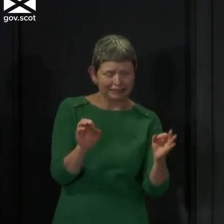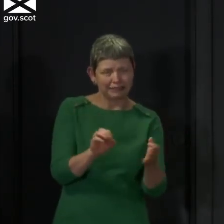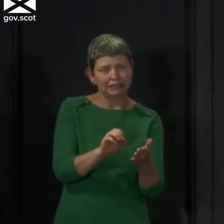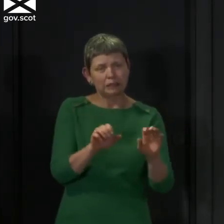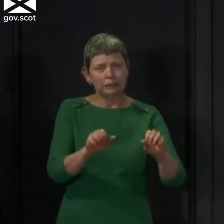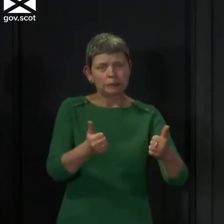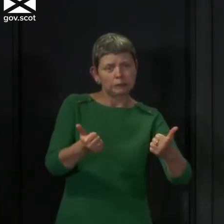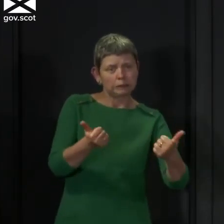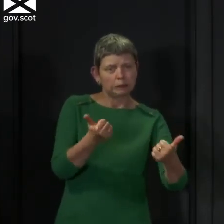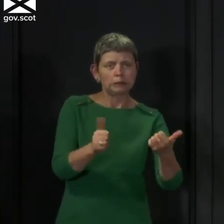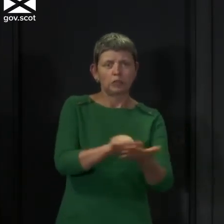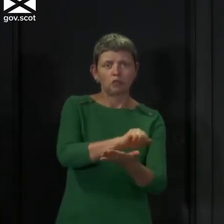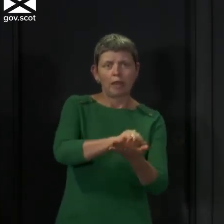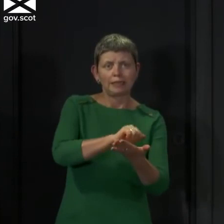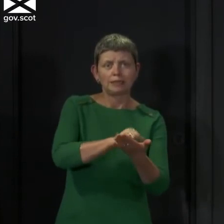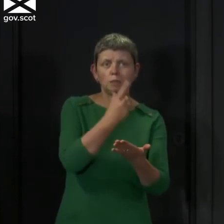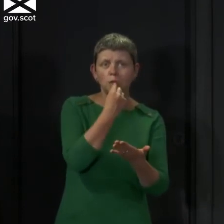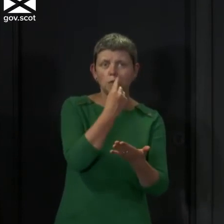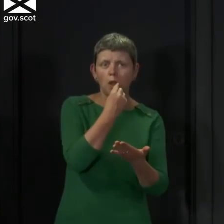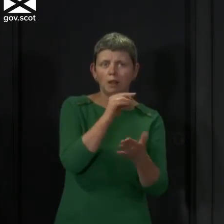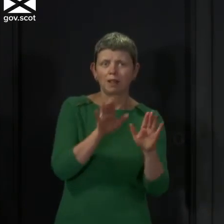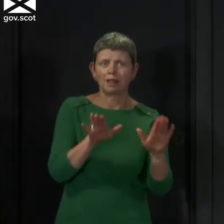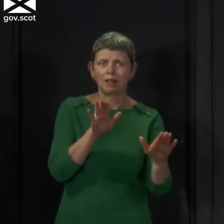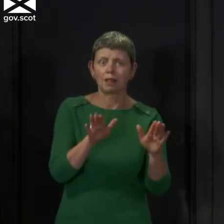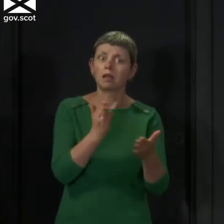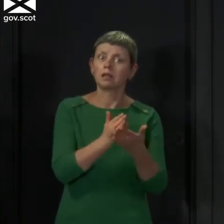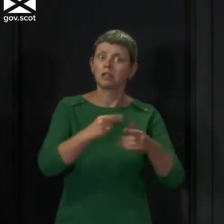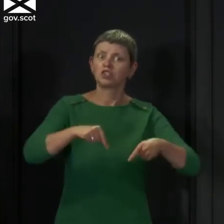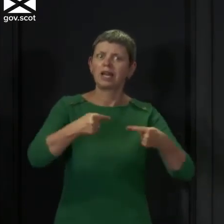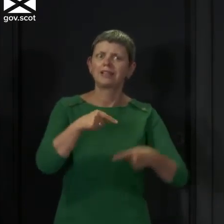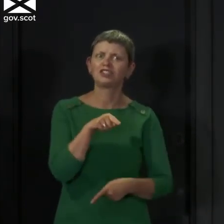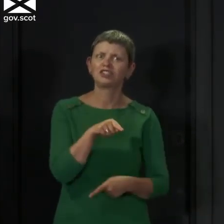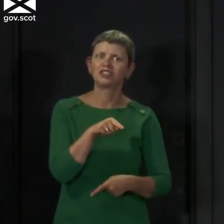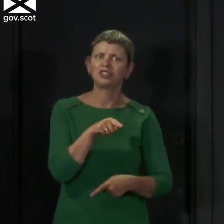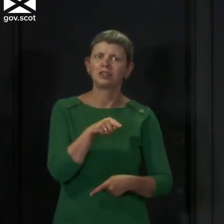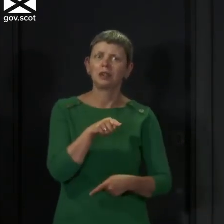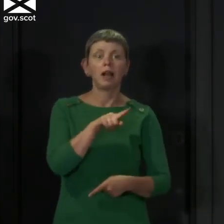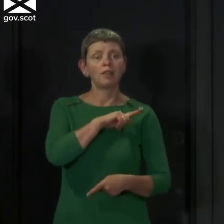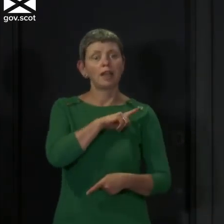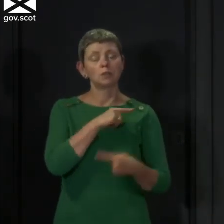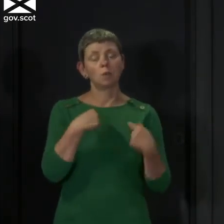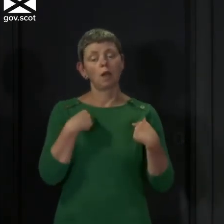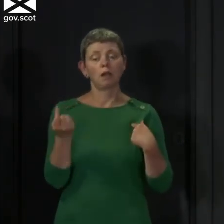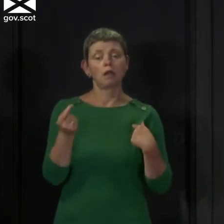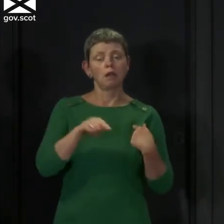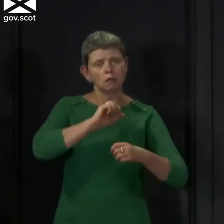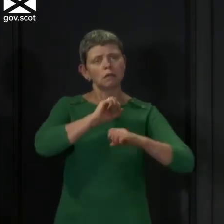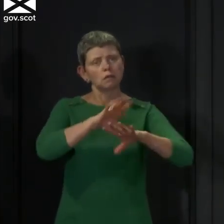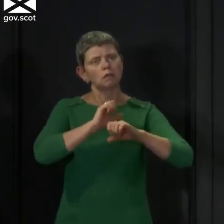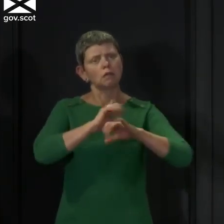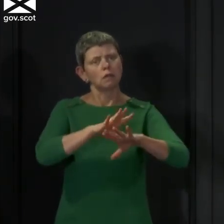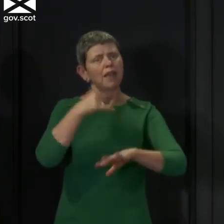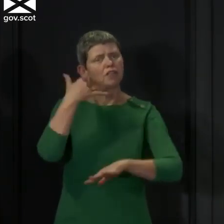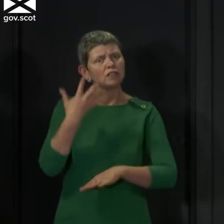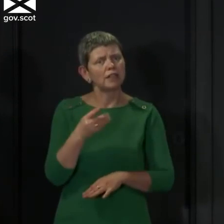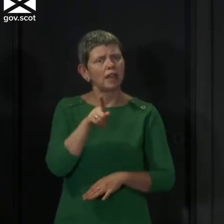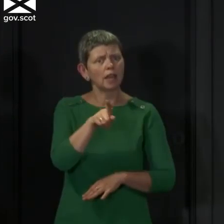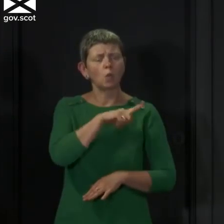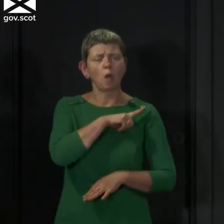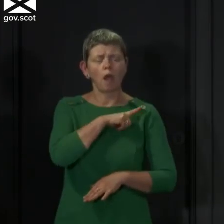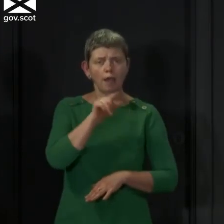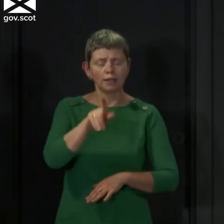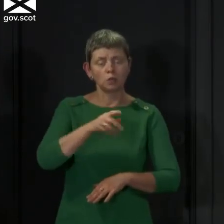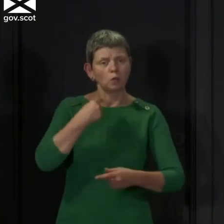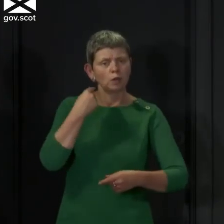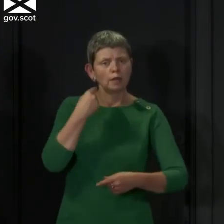some time to come. And part of the reason I think it's important to spend as much time standing here and explaining some of this thinking is so that there is, even if